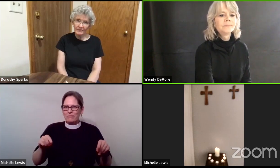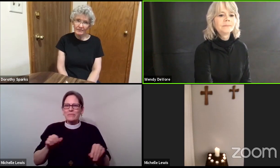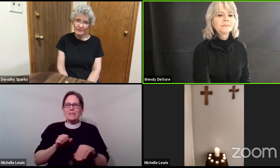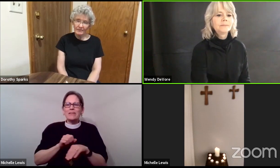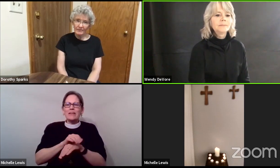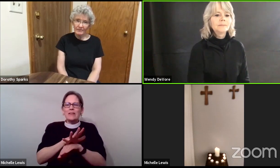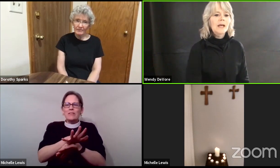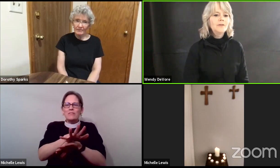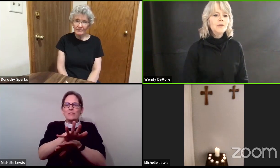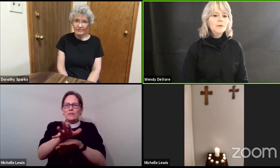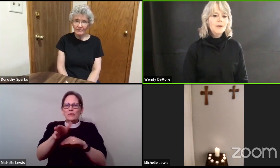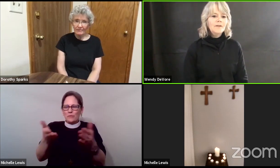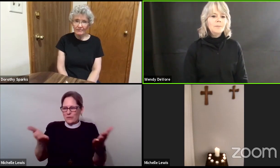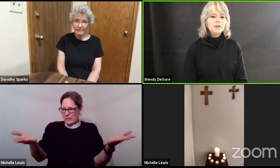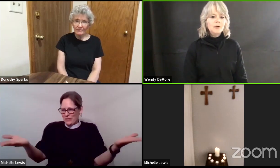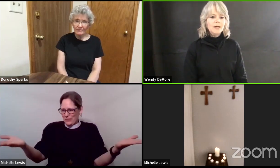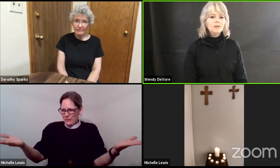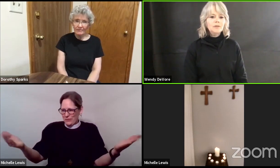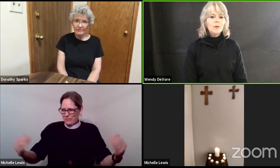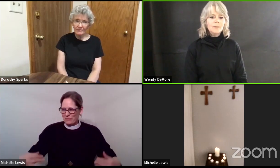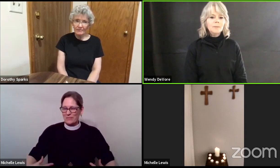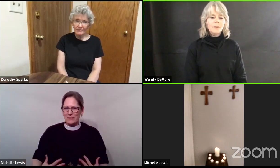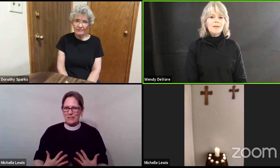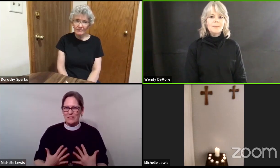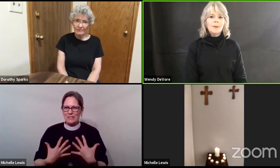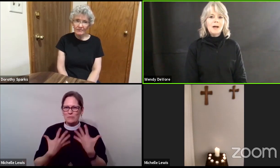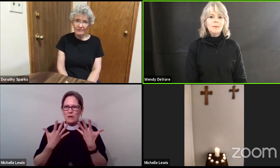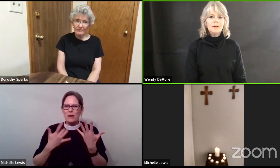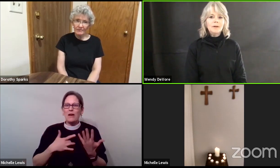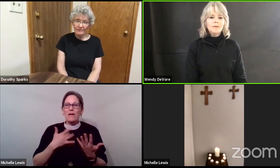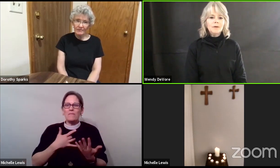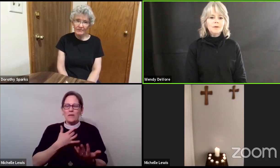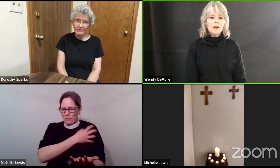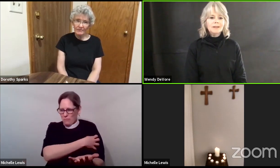So, as you have been transformed by the power of the cross,